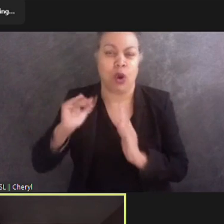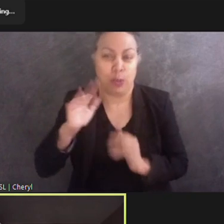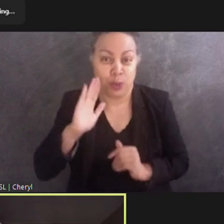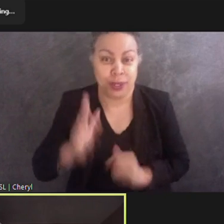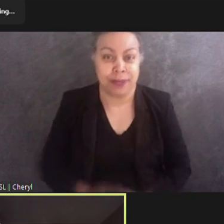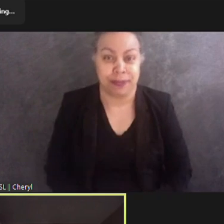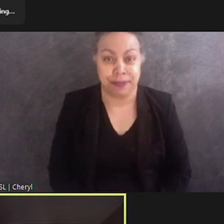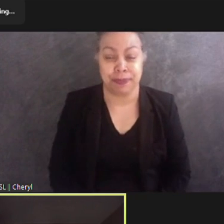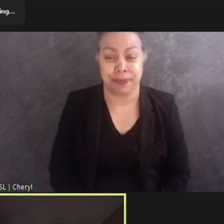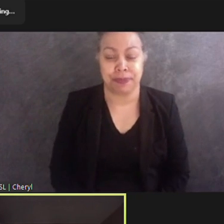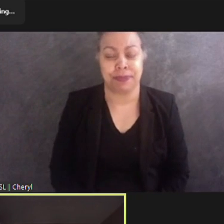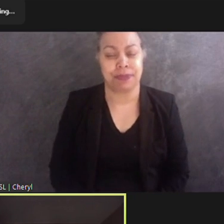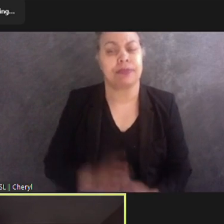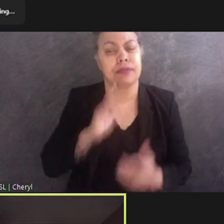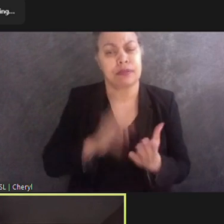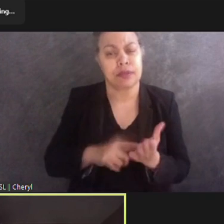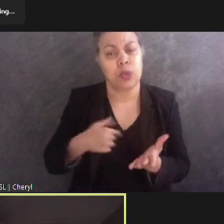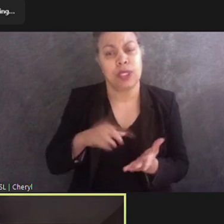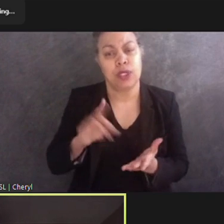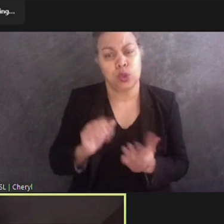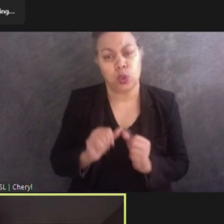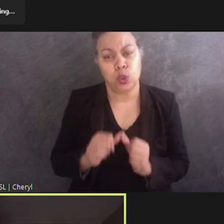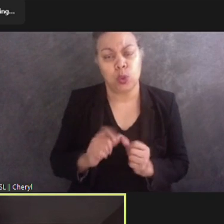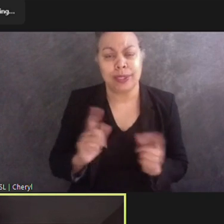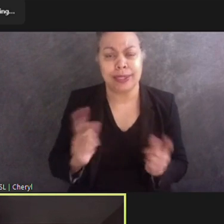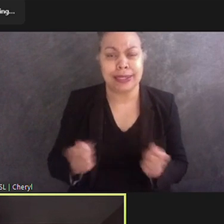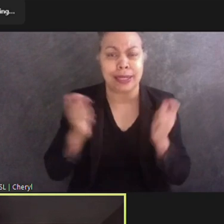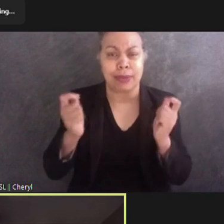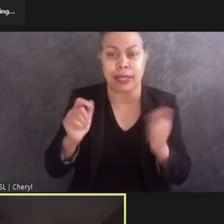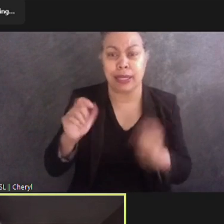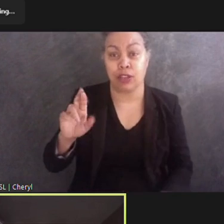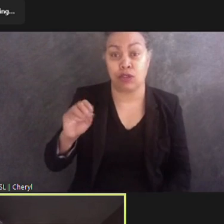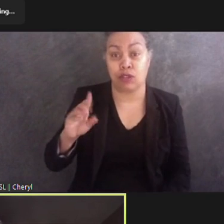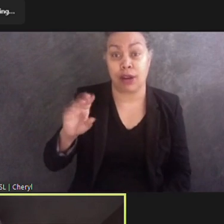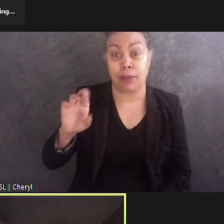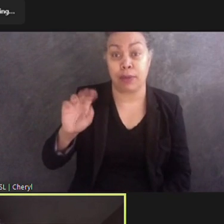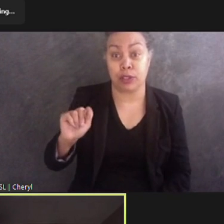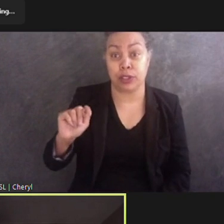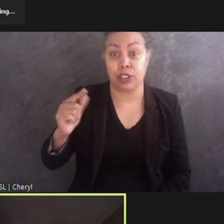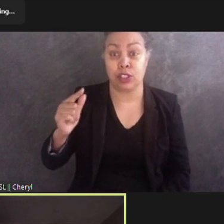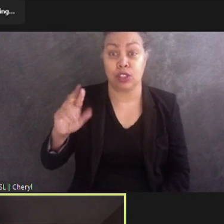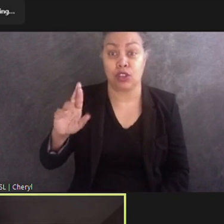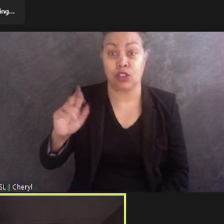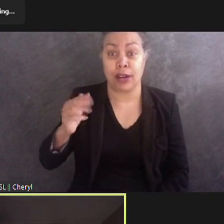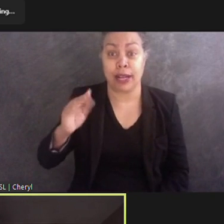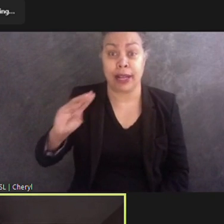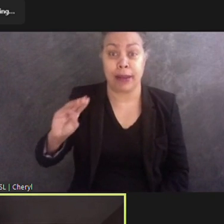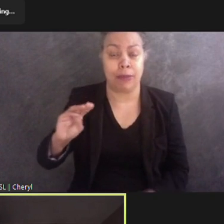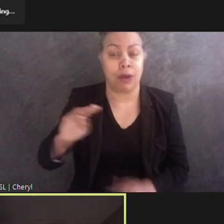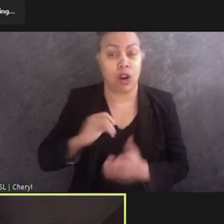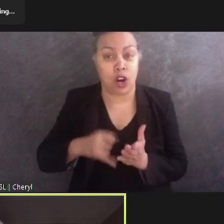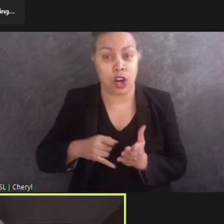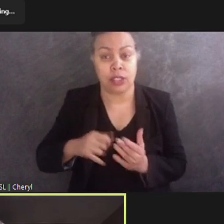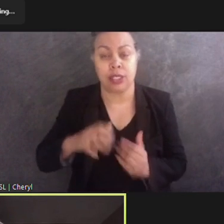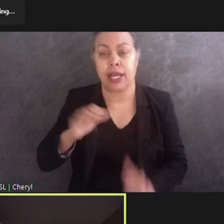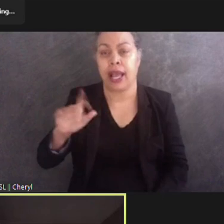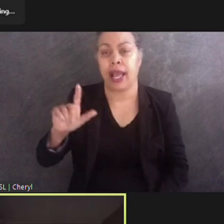to celebrate the art of Robert Graham at the FDR memorial and the design of Lawrence Halperin. But art, like